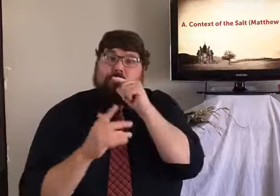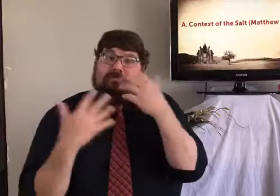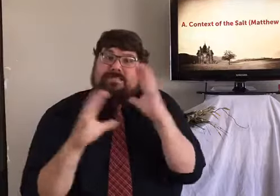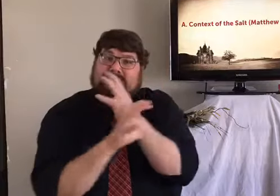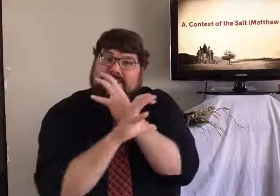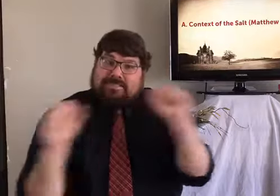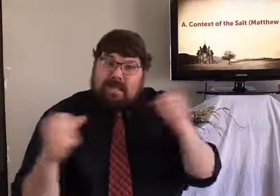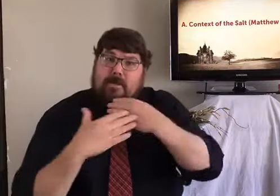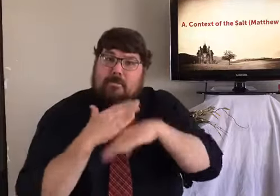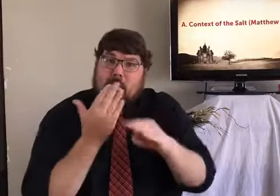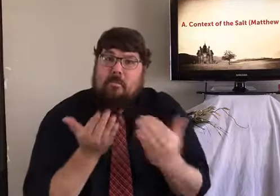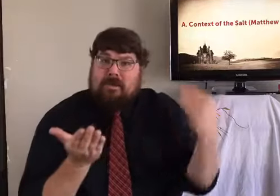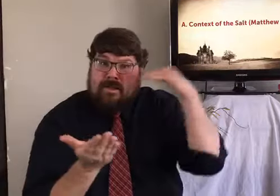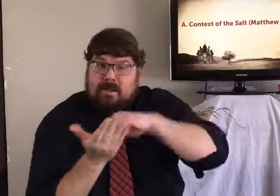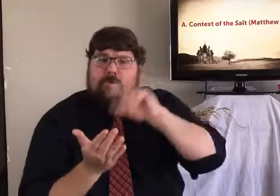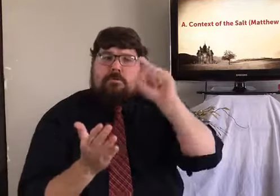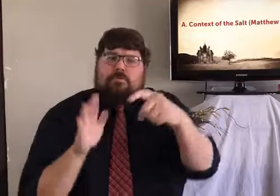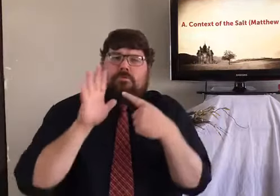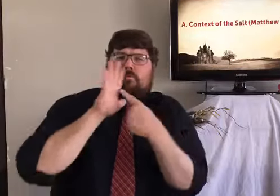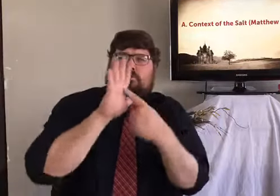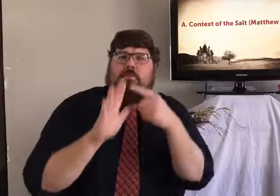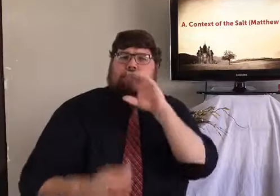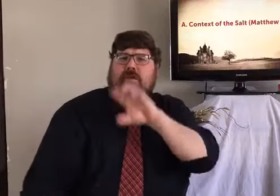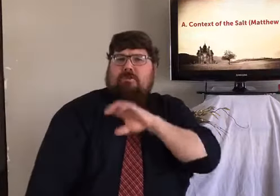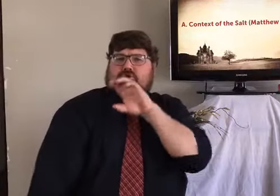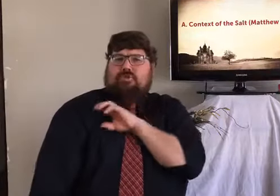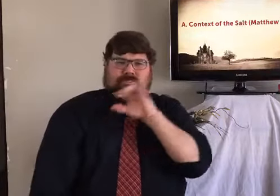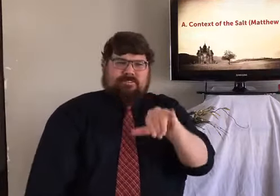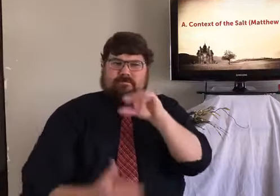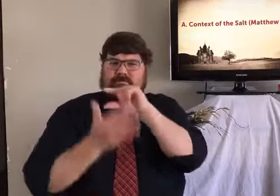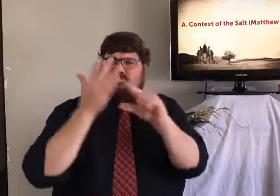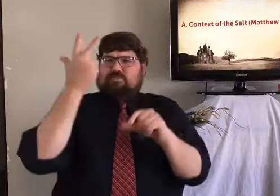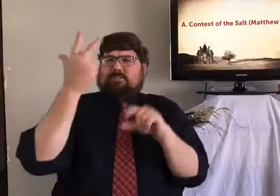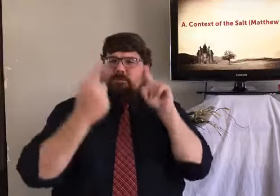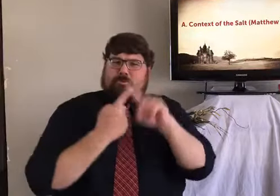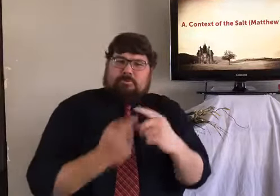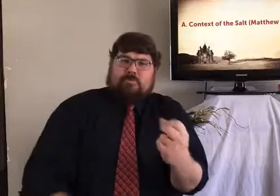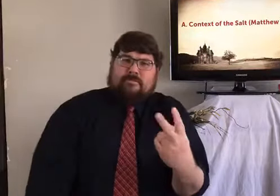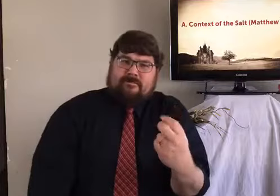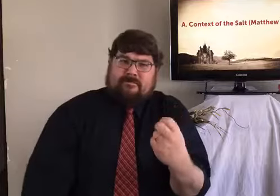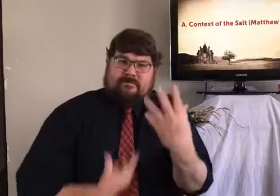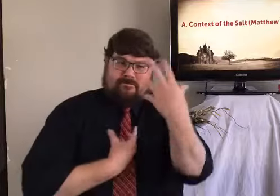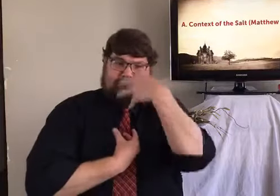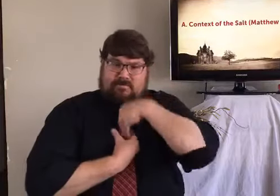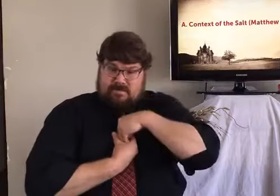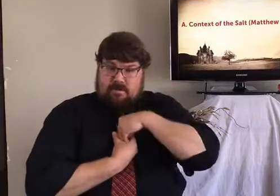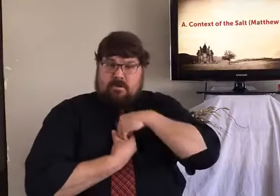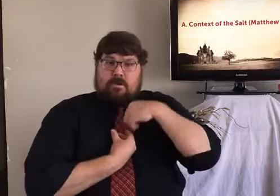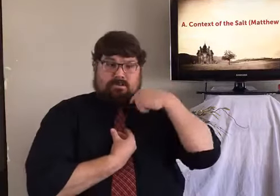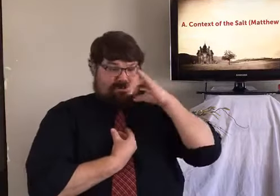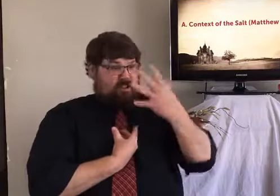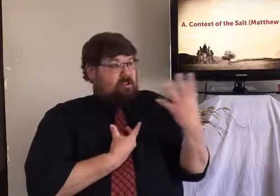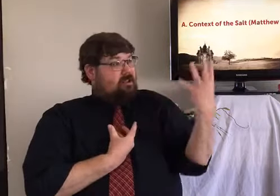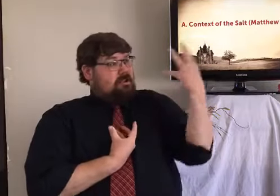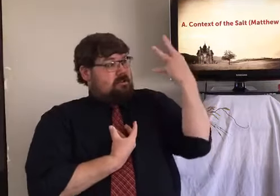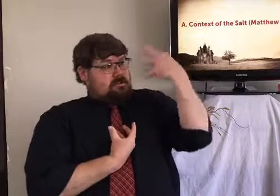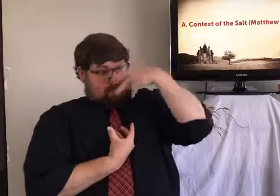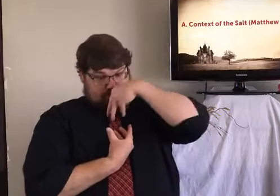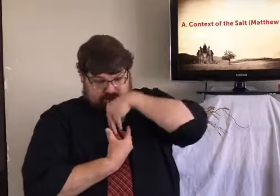for people who belong to the kingdom of God, those who are born again, are to exhibit these characteristics that are